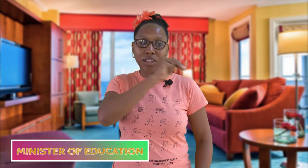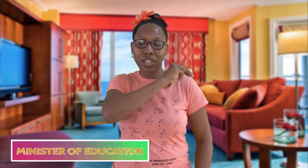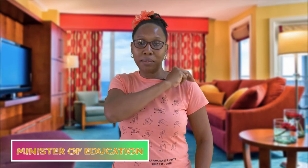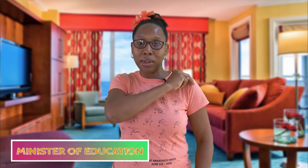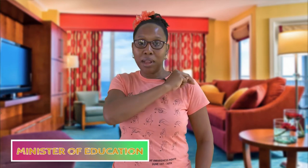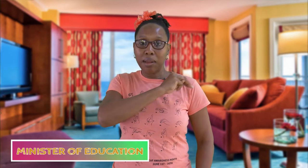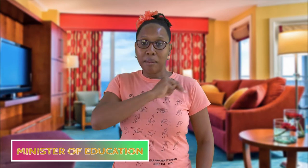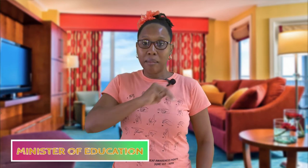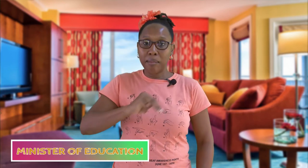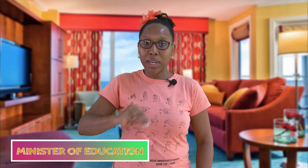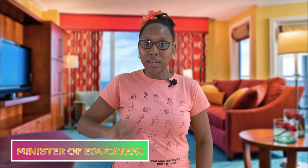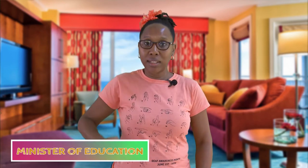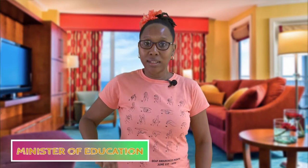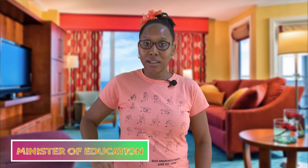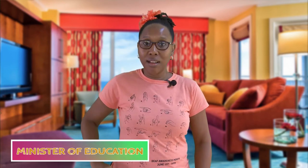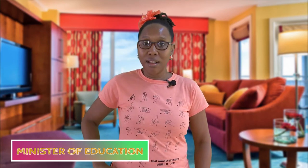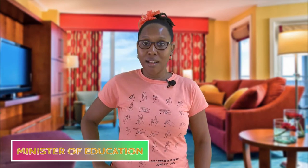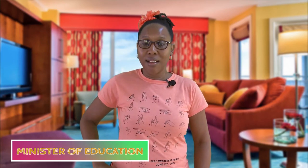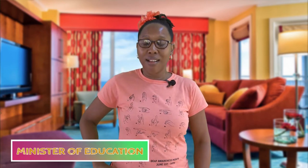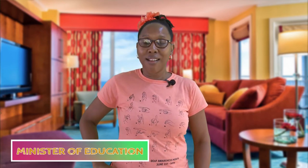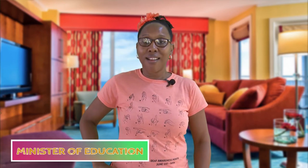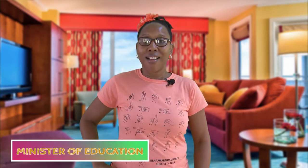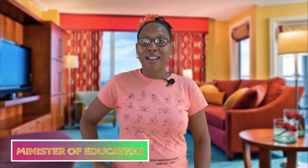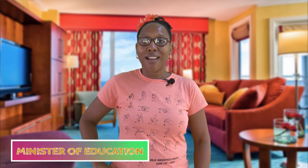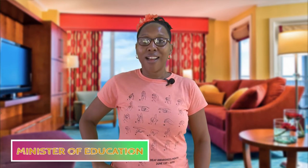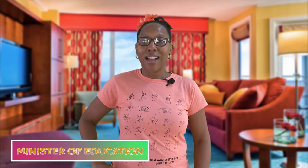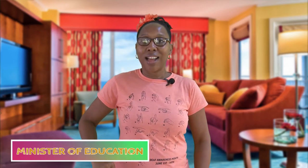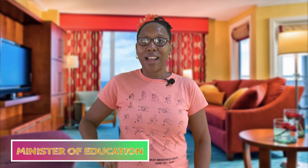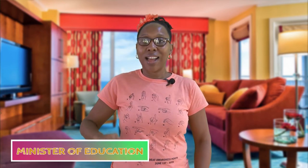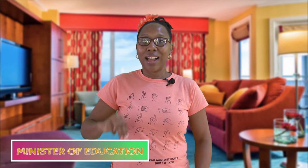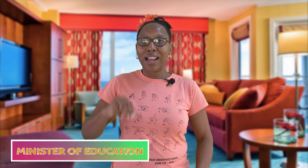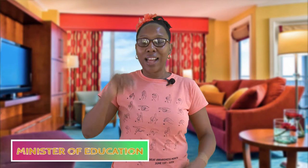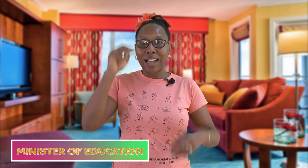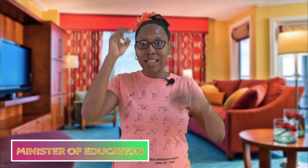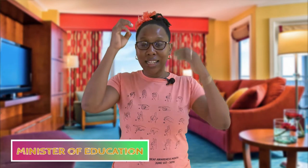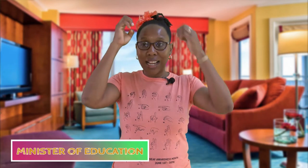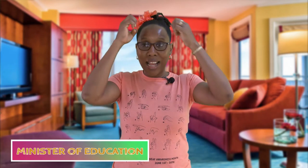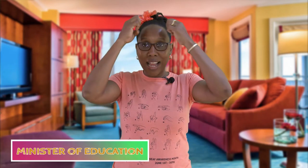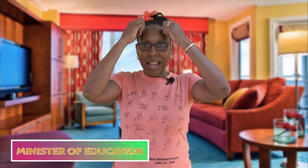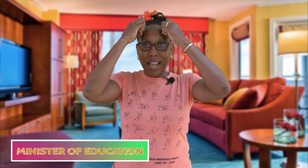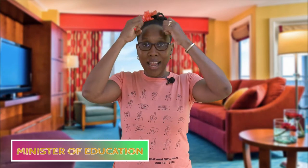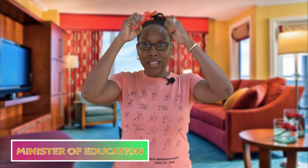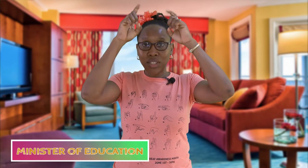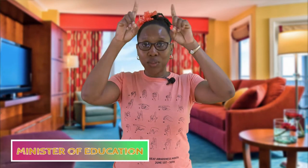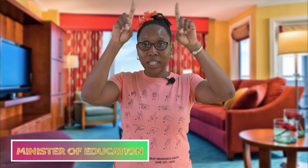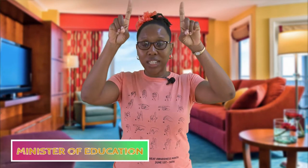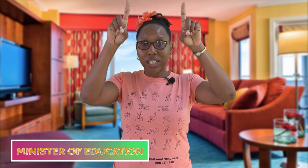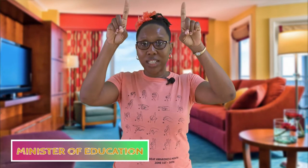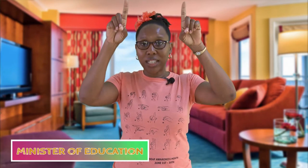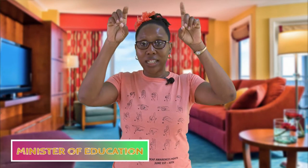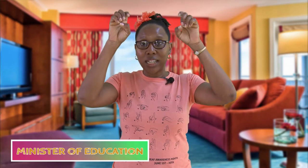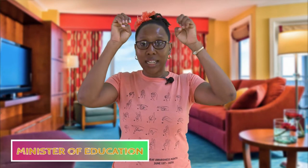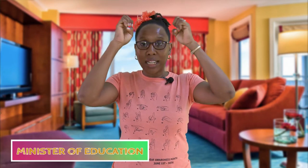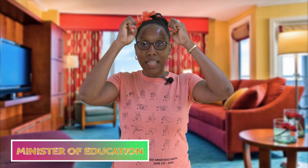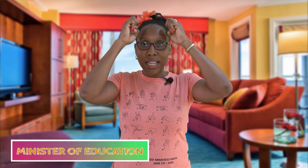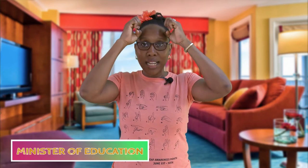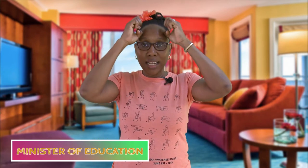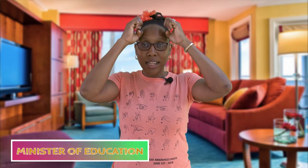handshake minister and education the e